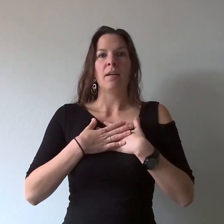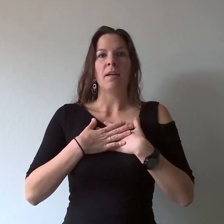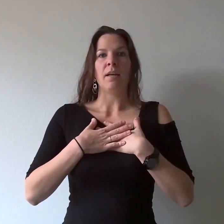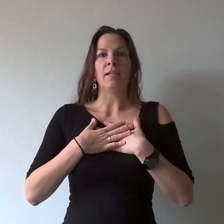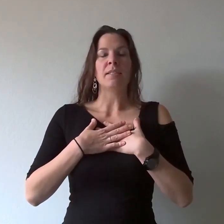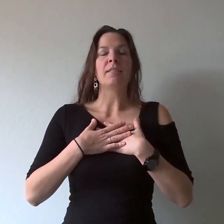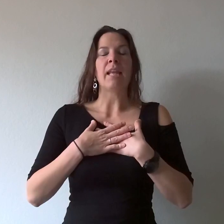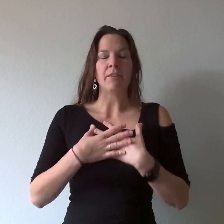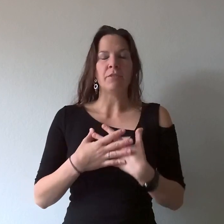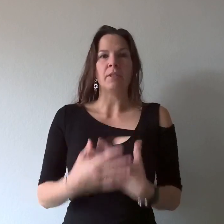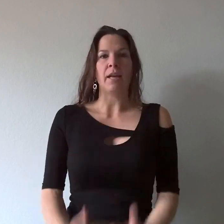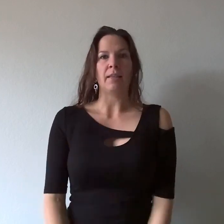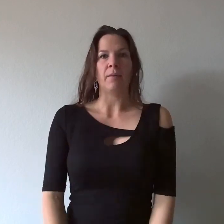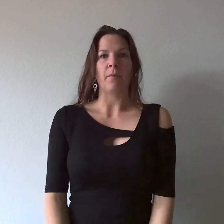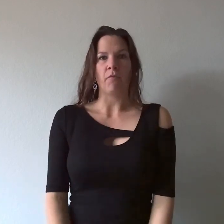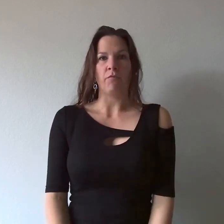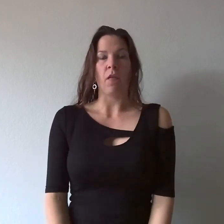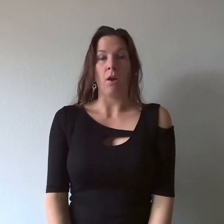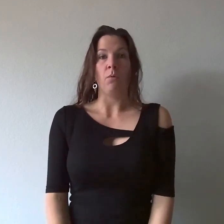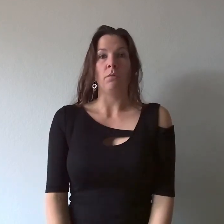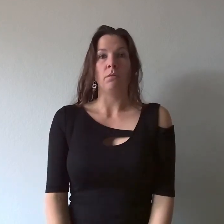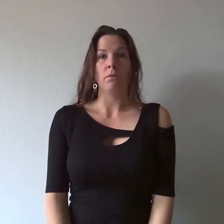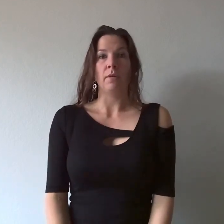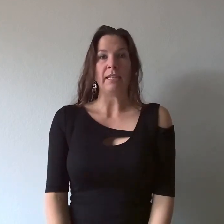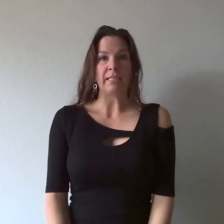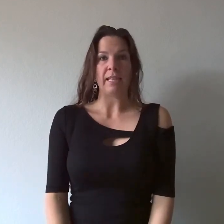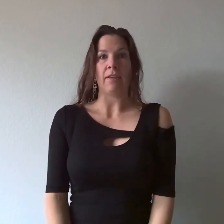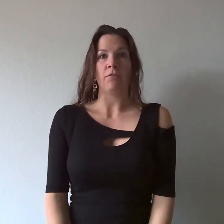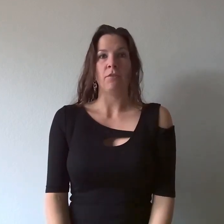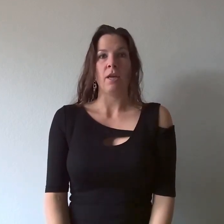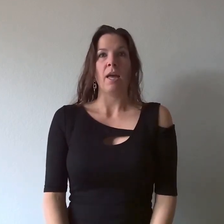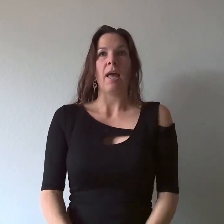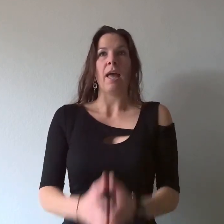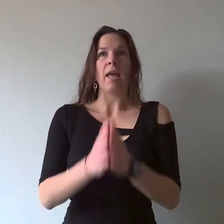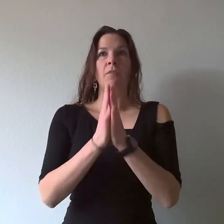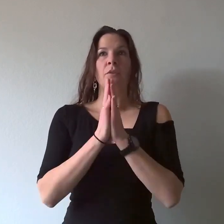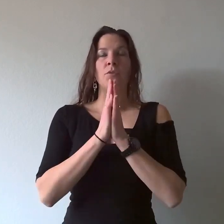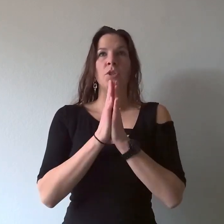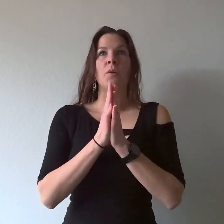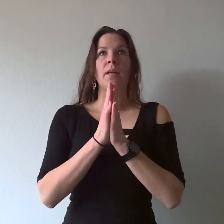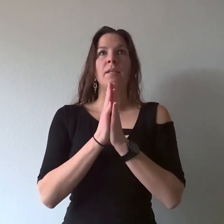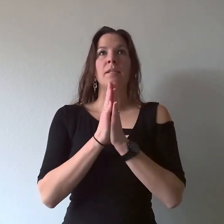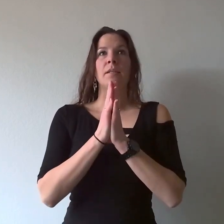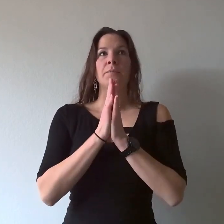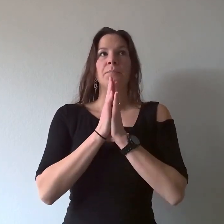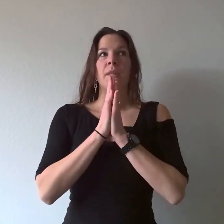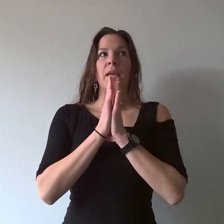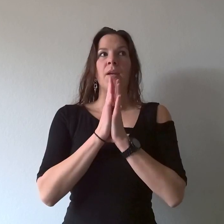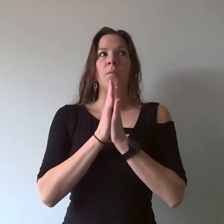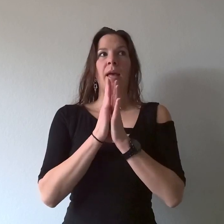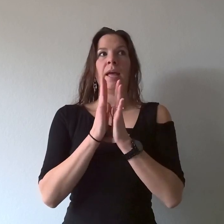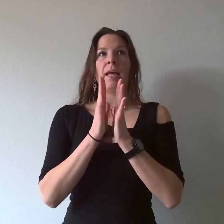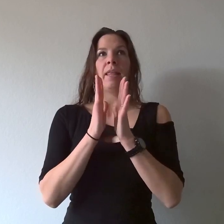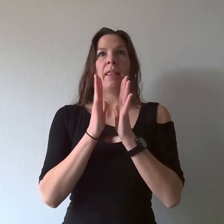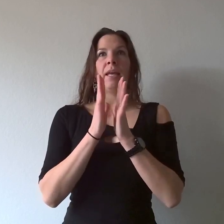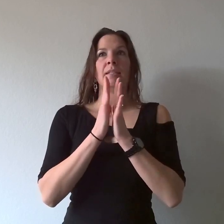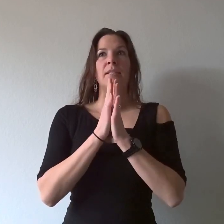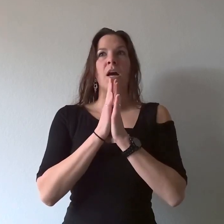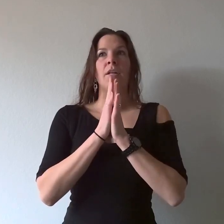it's safe it's let them flow it's safe if you do it in a way that is not